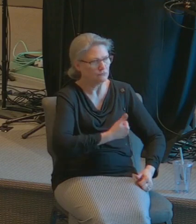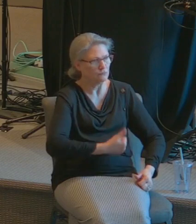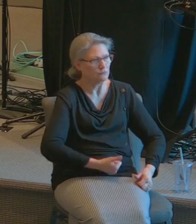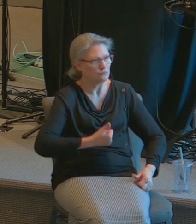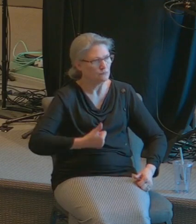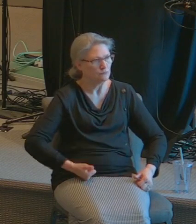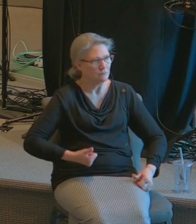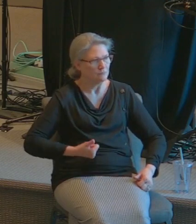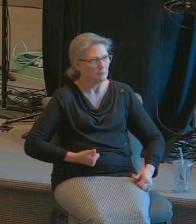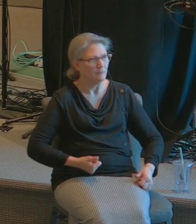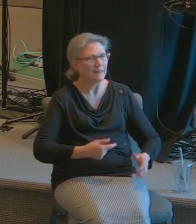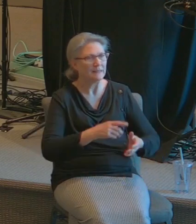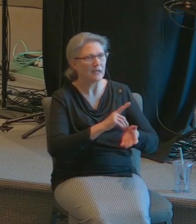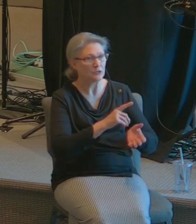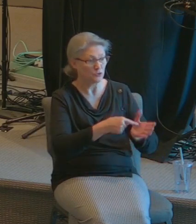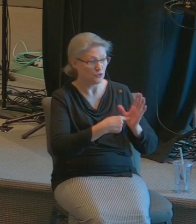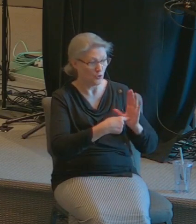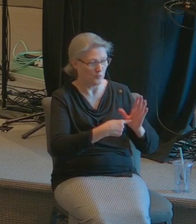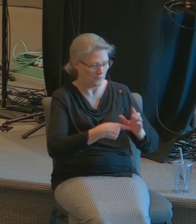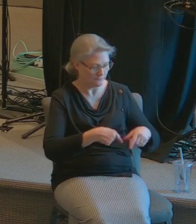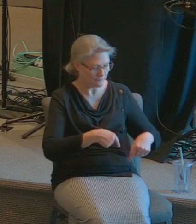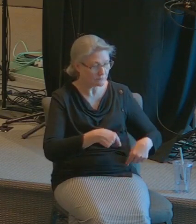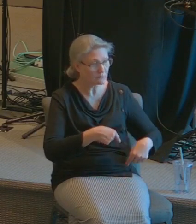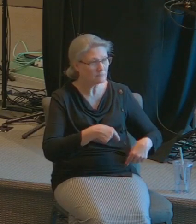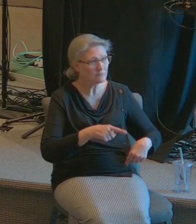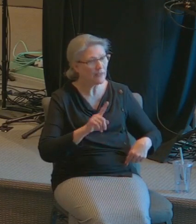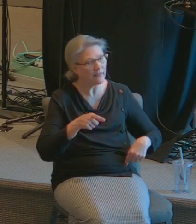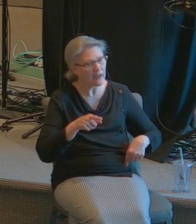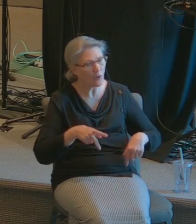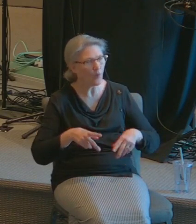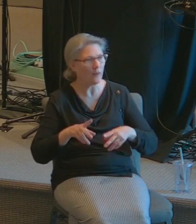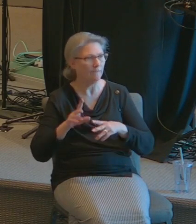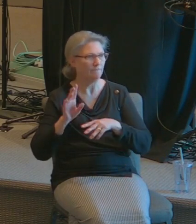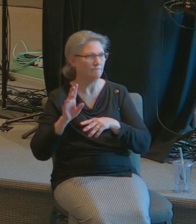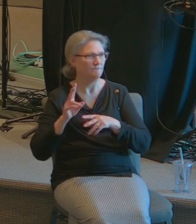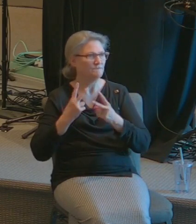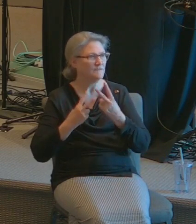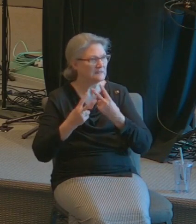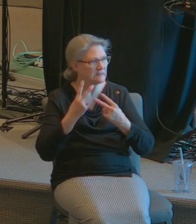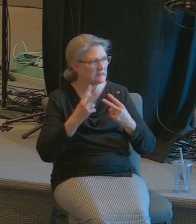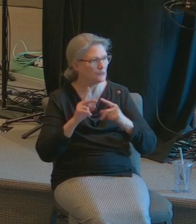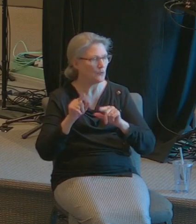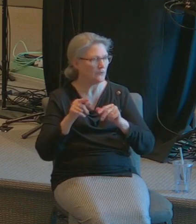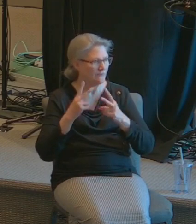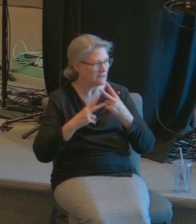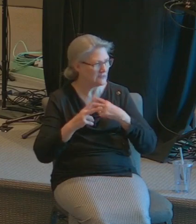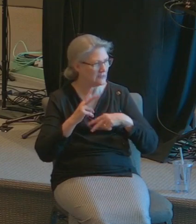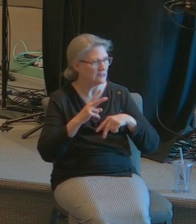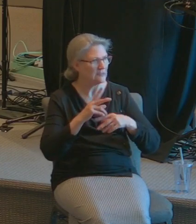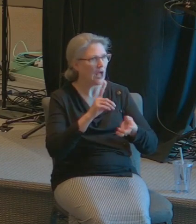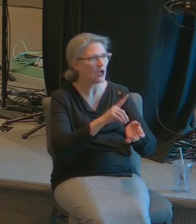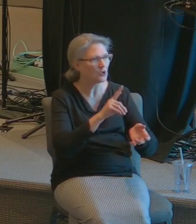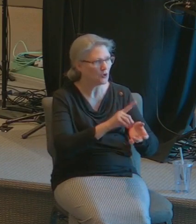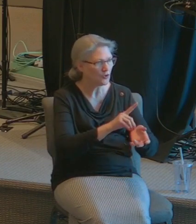you know what I visited the oncologist about six months later and he said